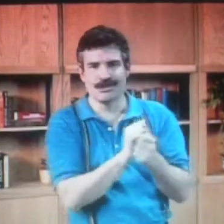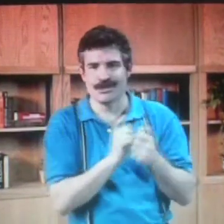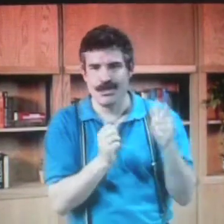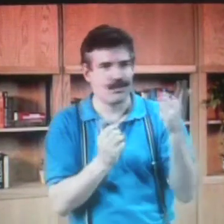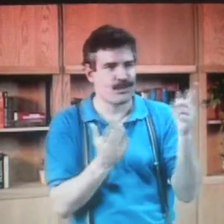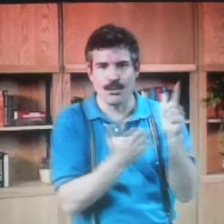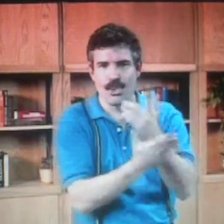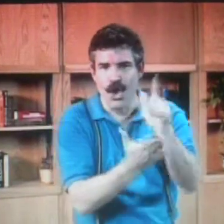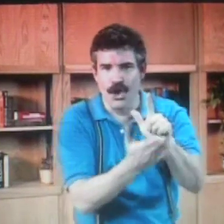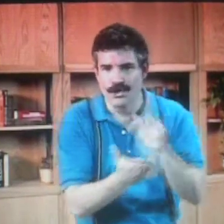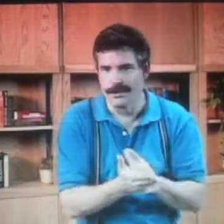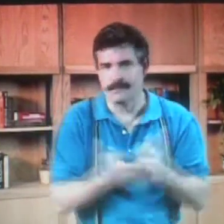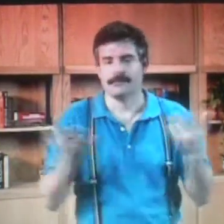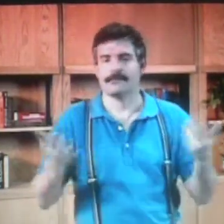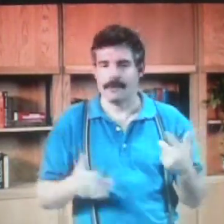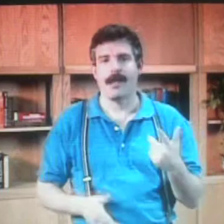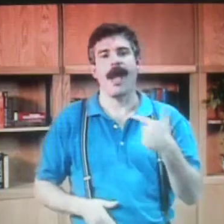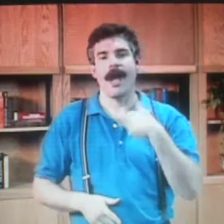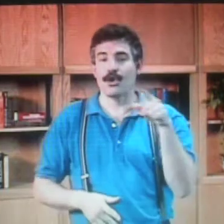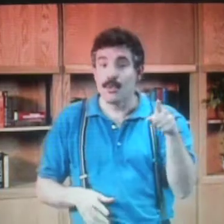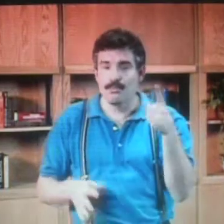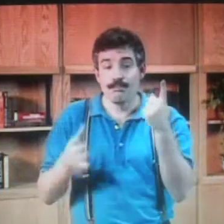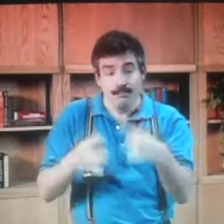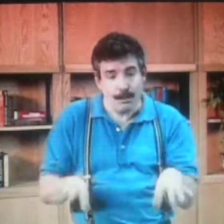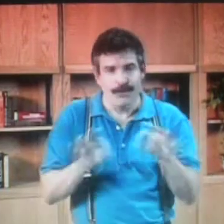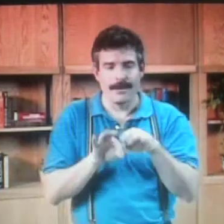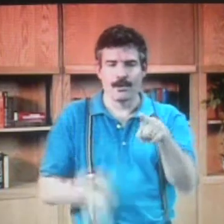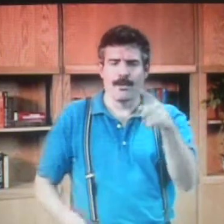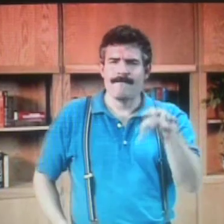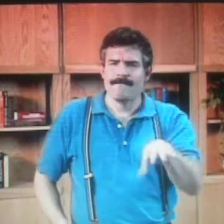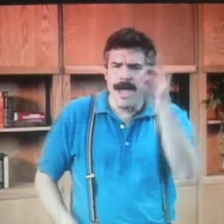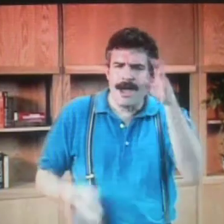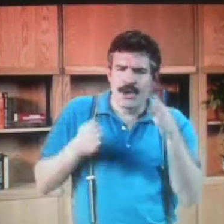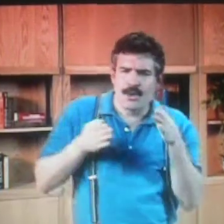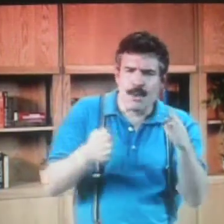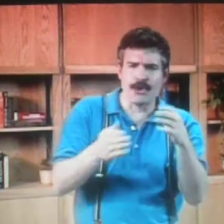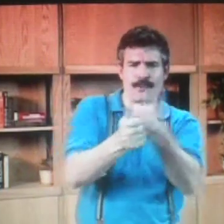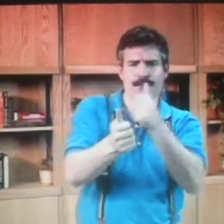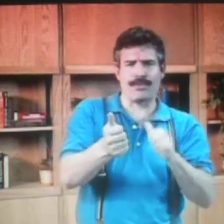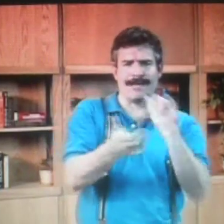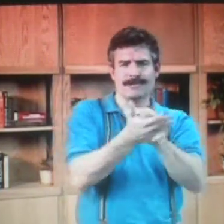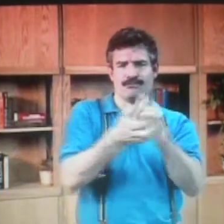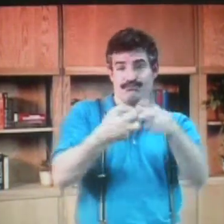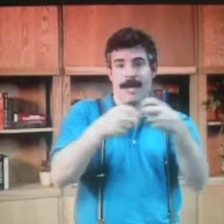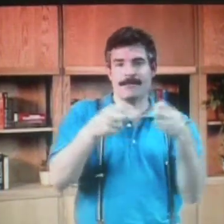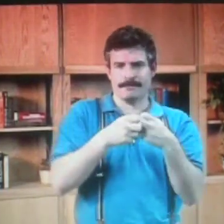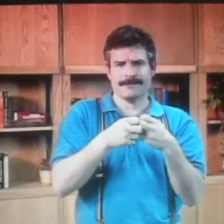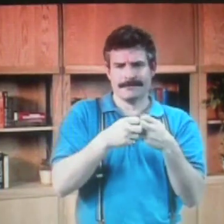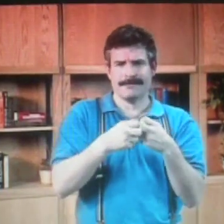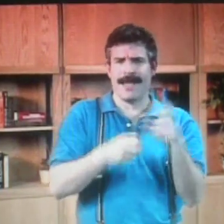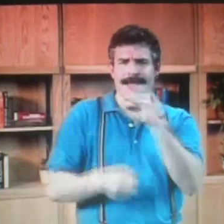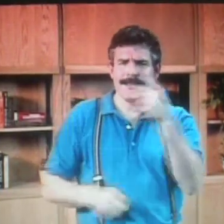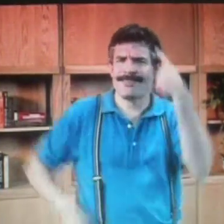can't change the world. You can't change the law. The importance is you can find your way and avoid the problem